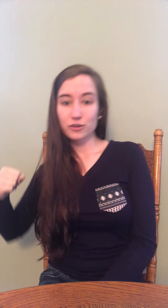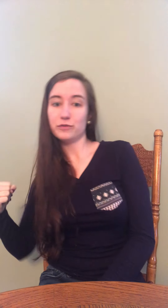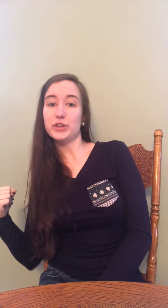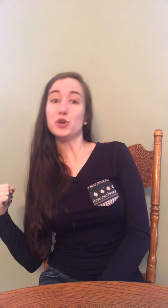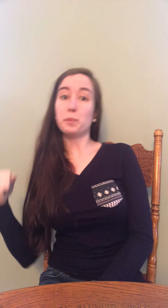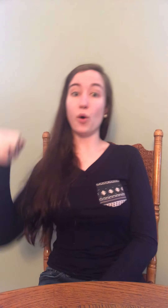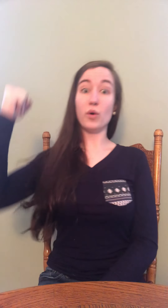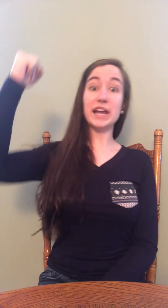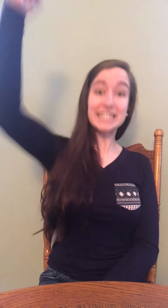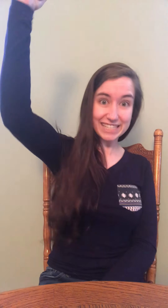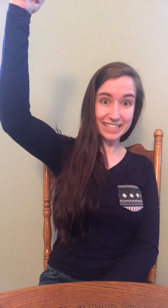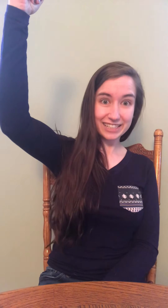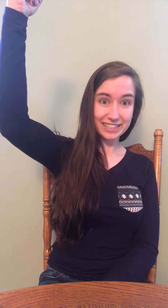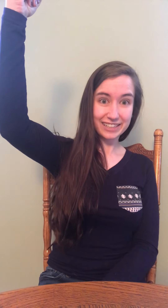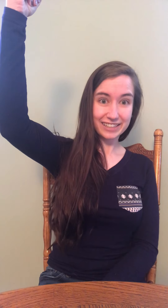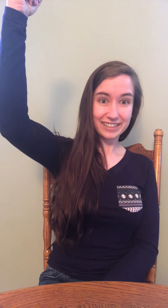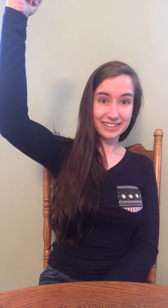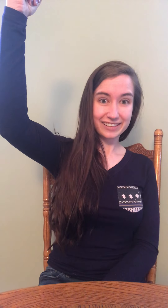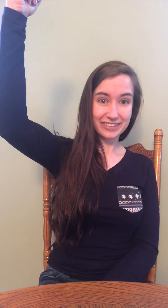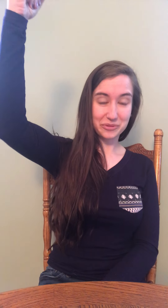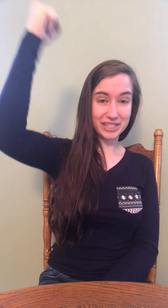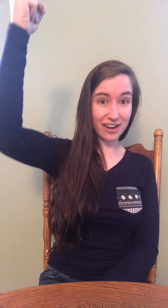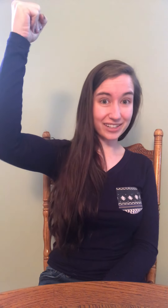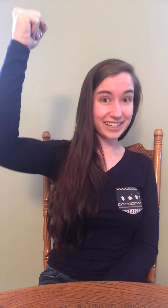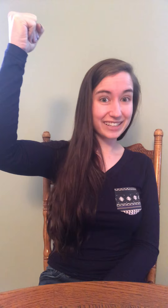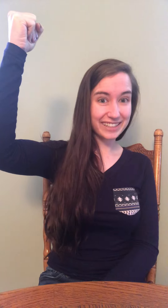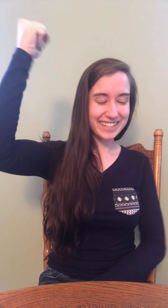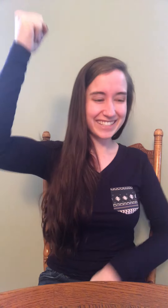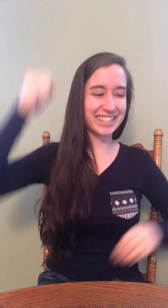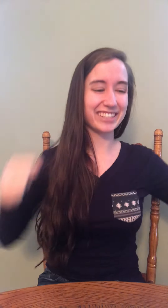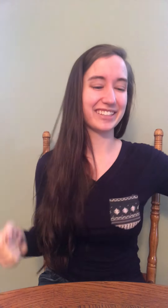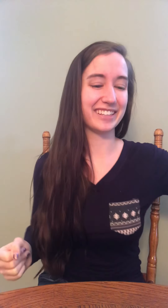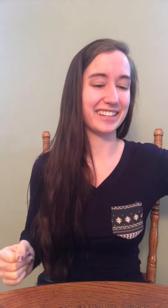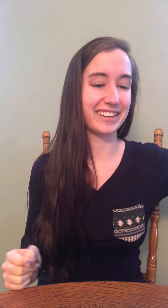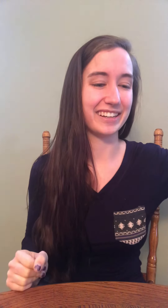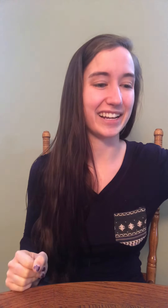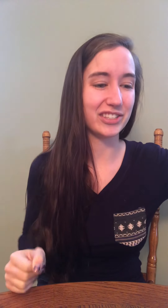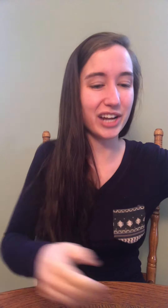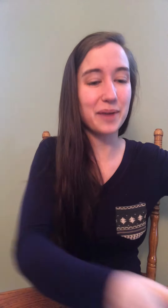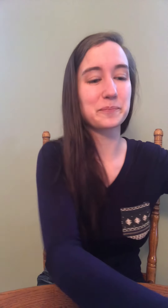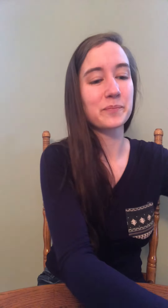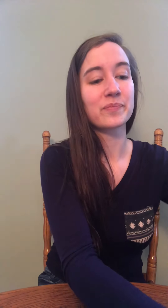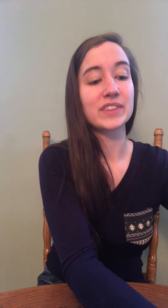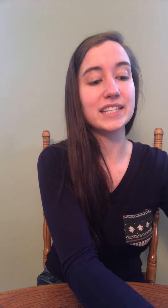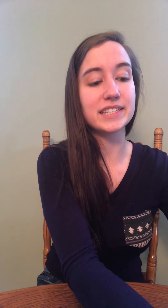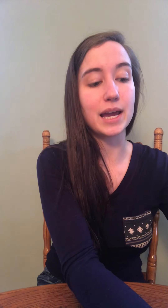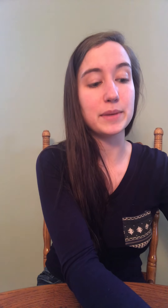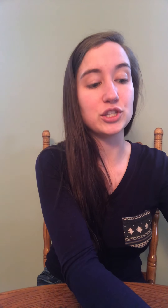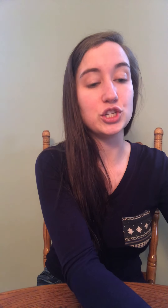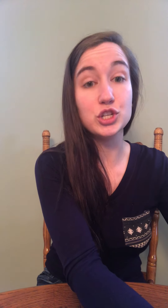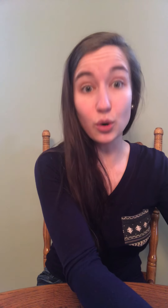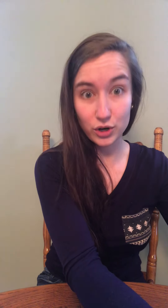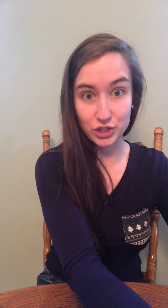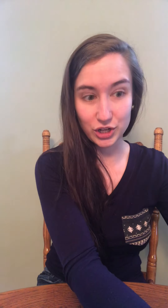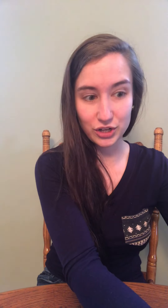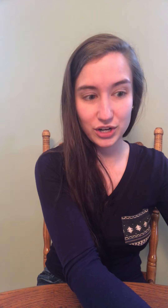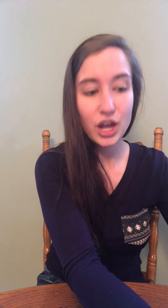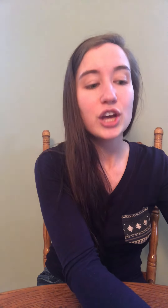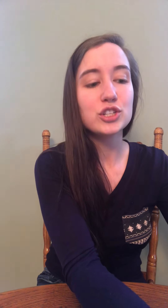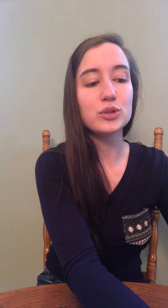Viewpoint. What sound? T. Nice job. This time, it's your turn to